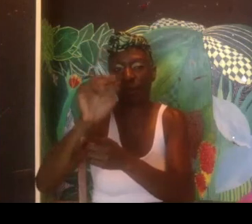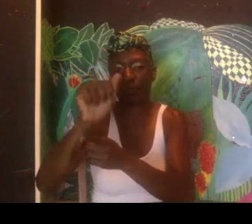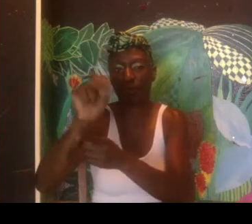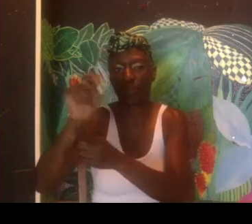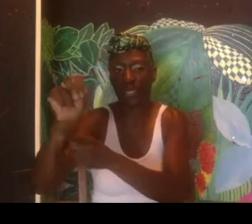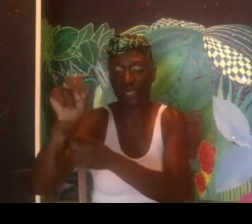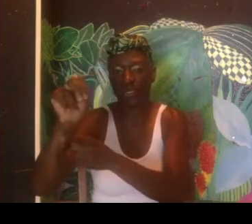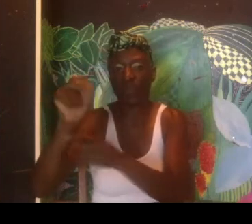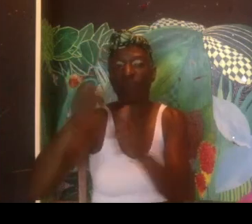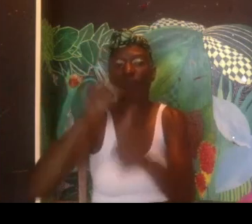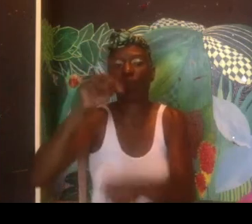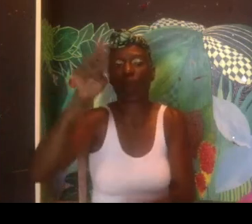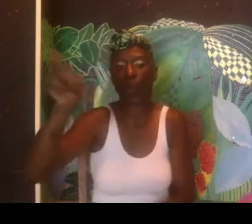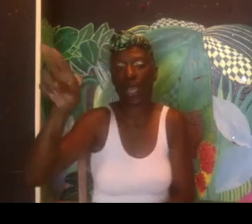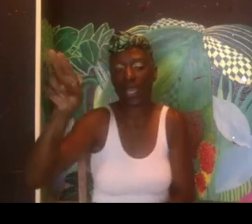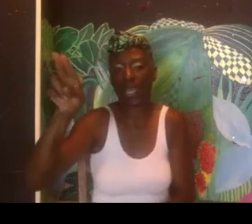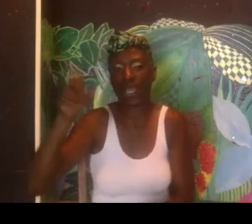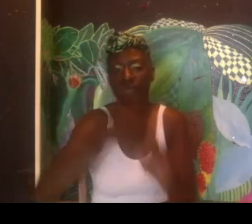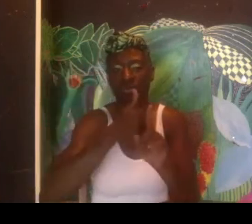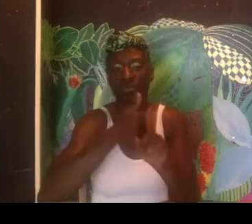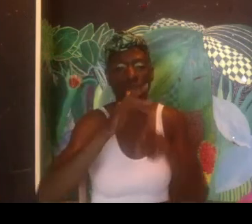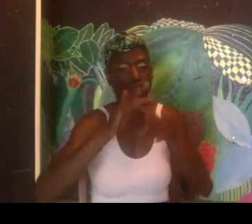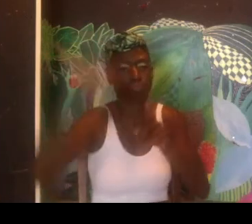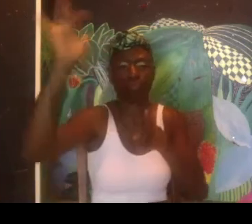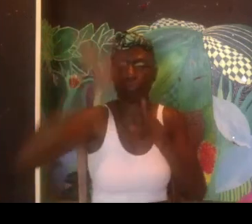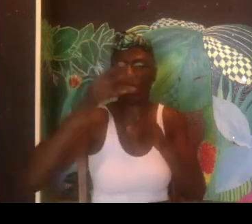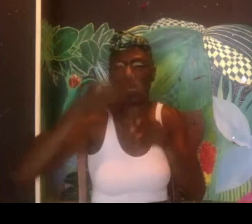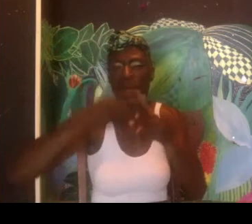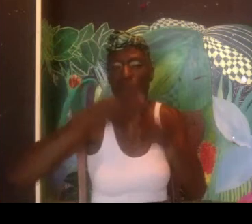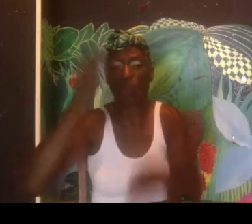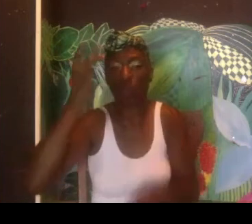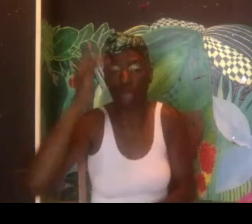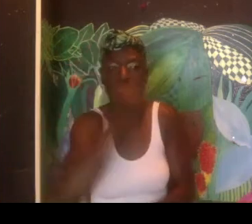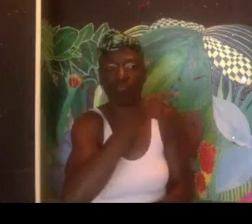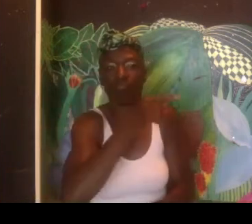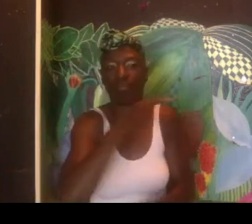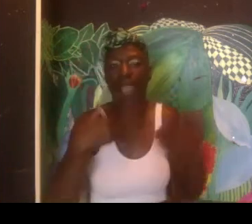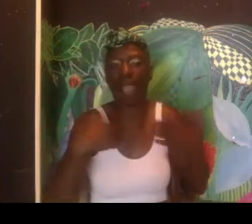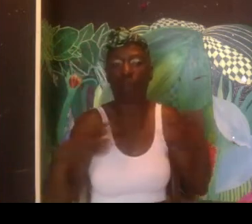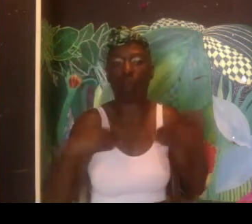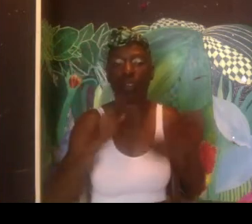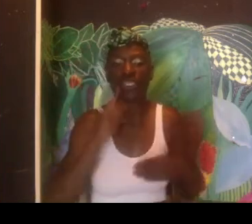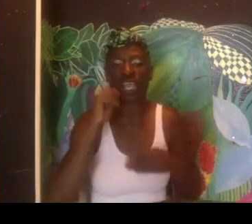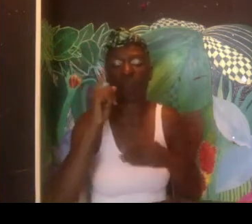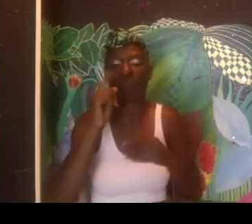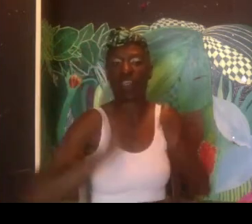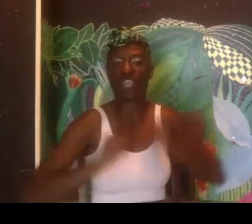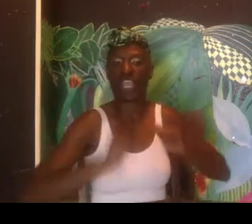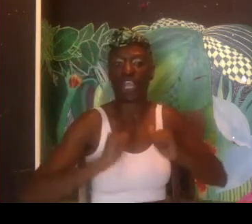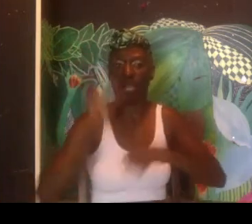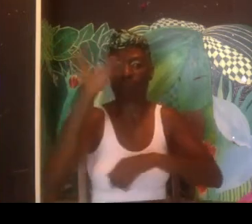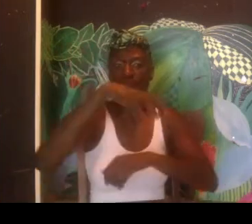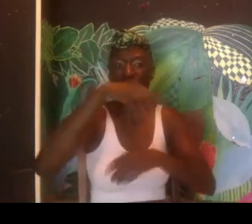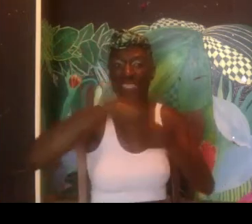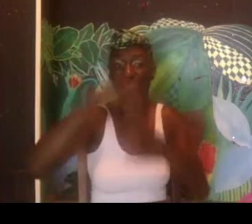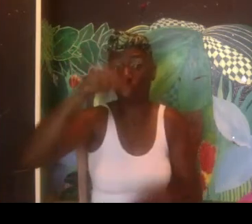Zimmerman. And they're from Norway. And they have an absolutely incredible